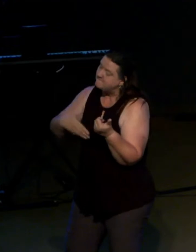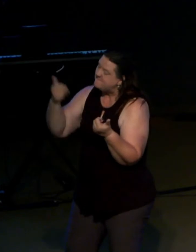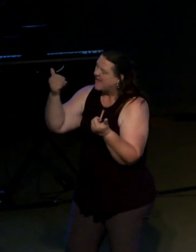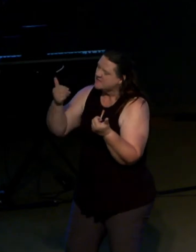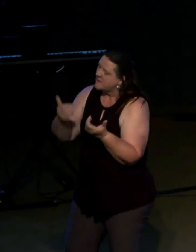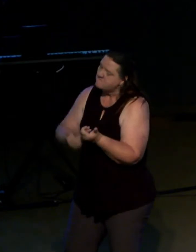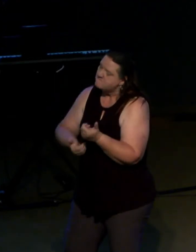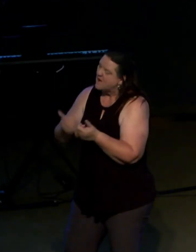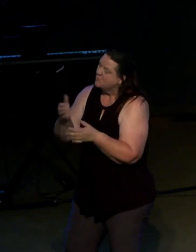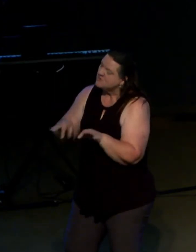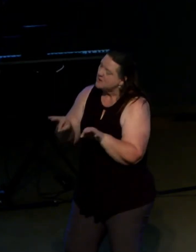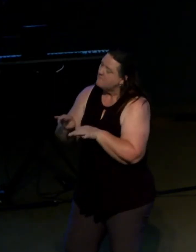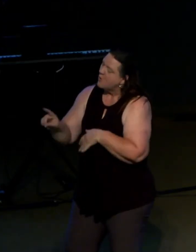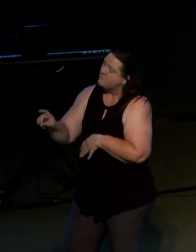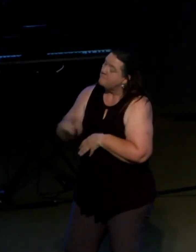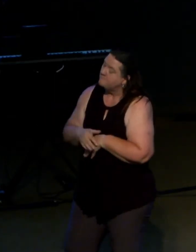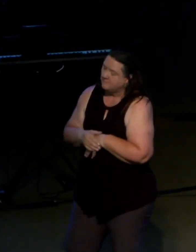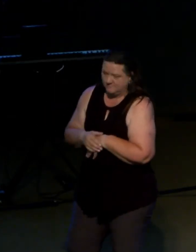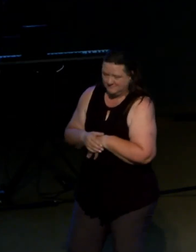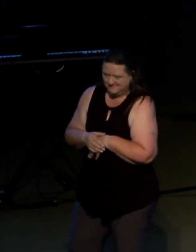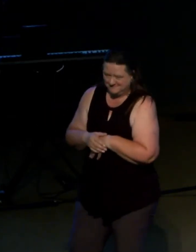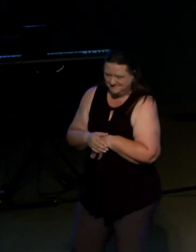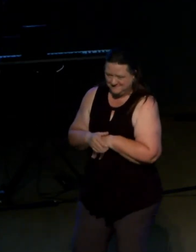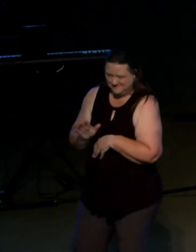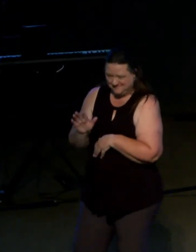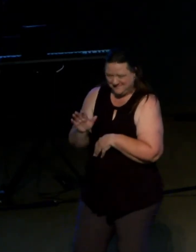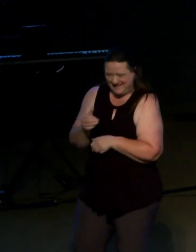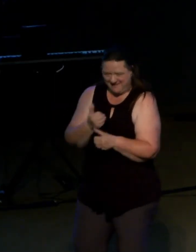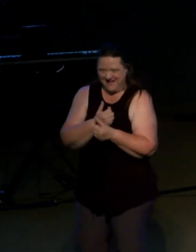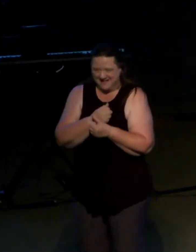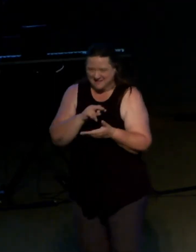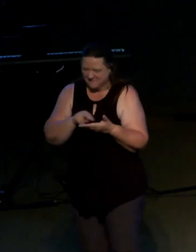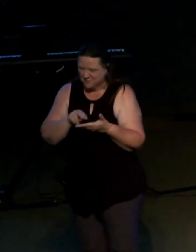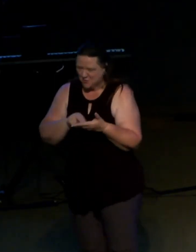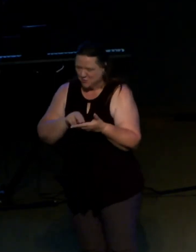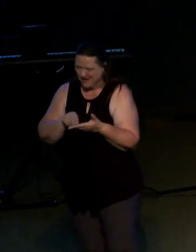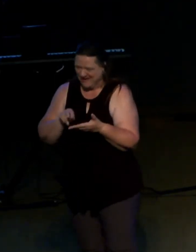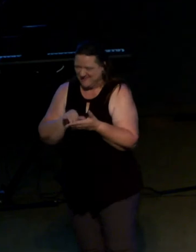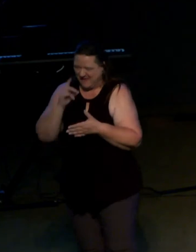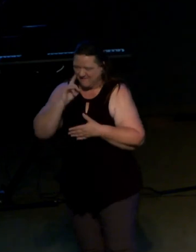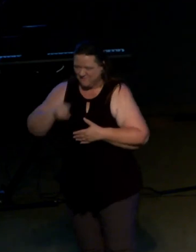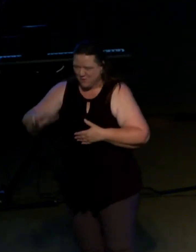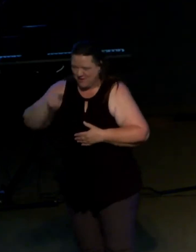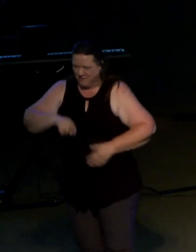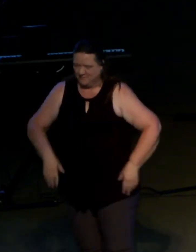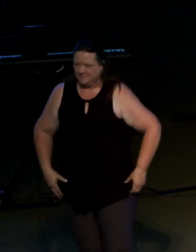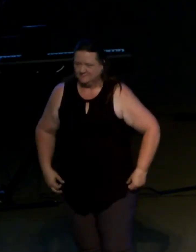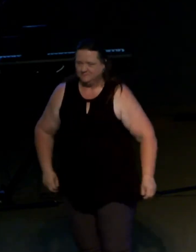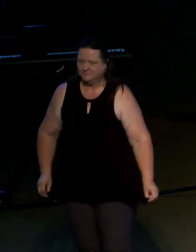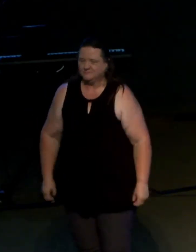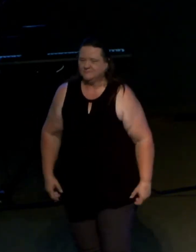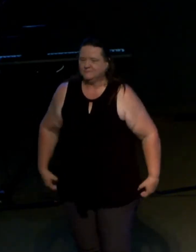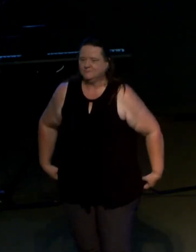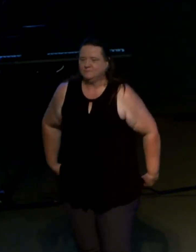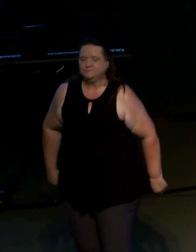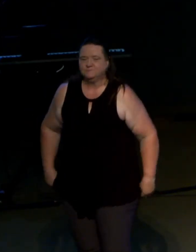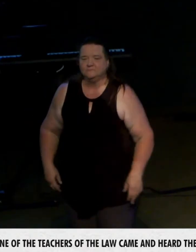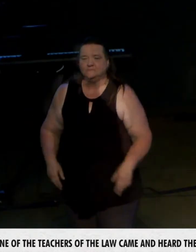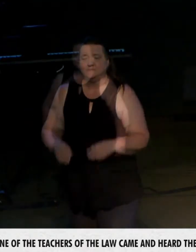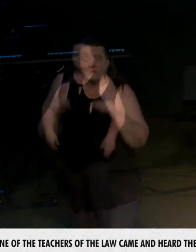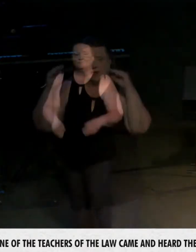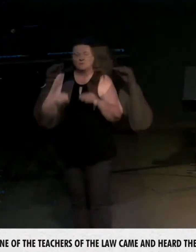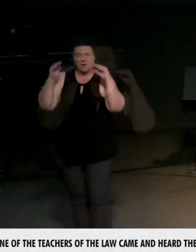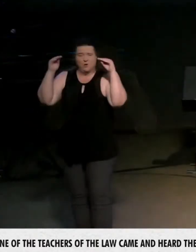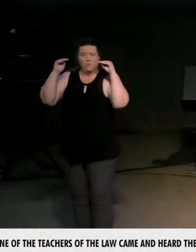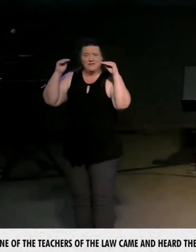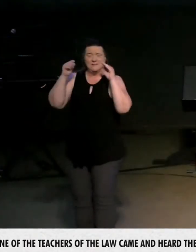important to follow and i'd love to just read that as you look here on the screens and i'll read one of the teachers